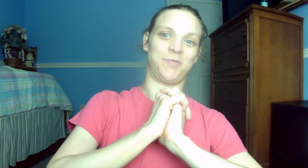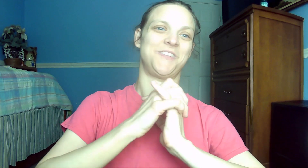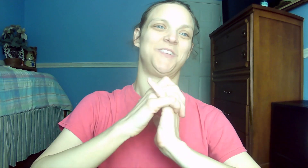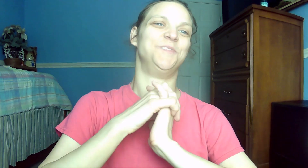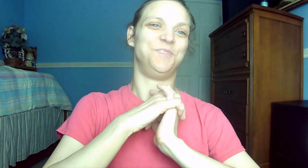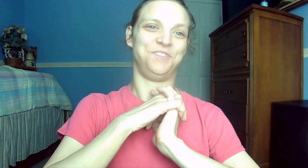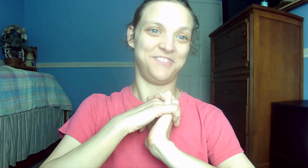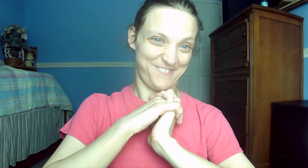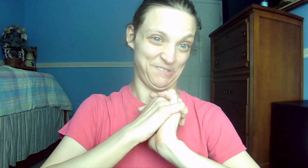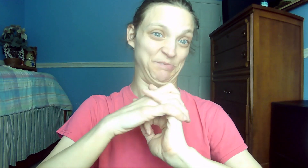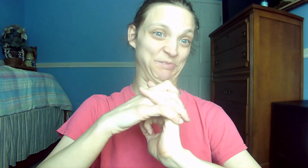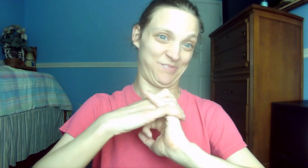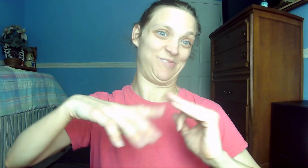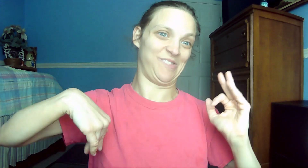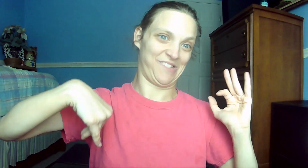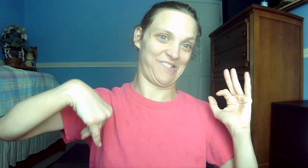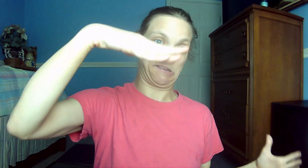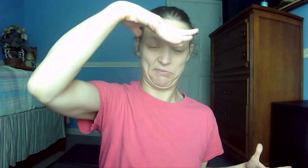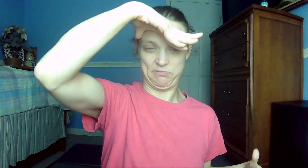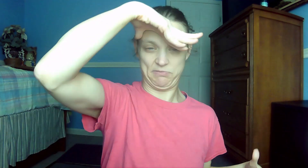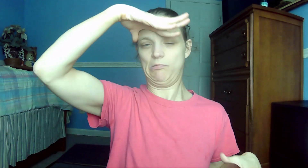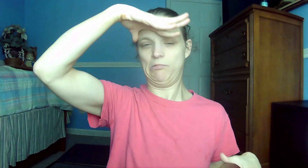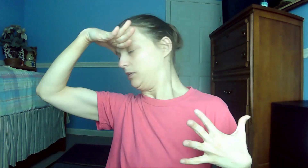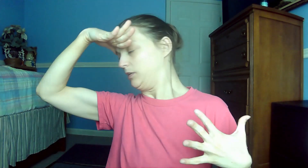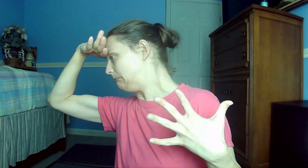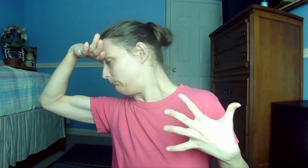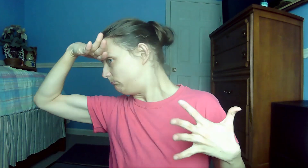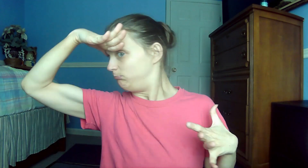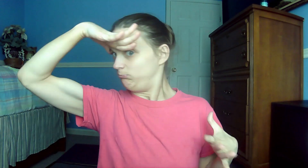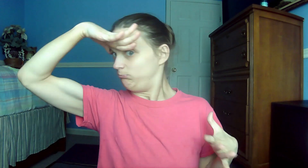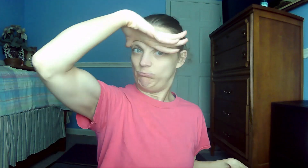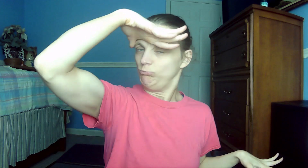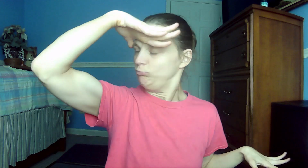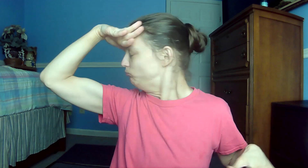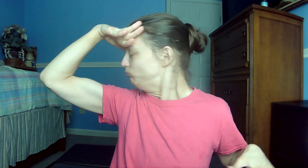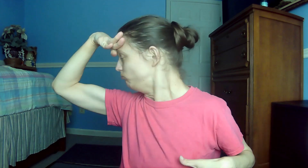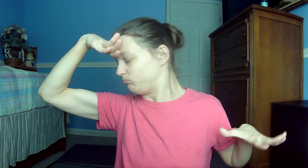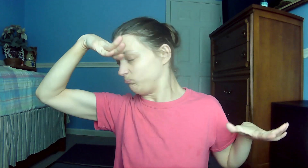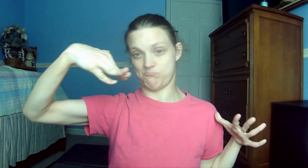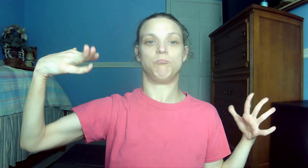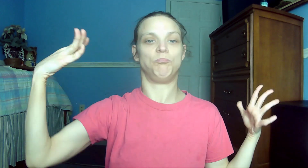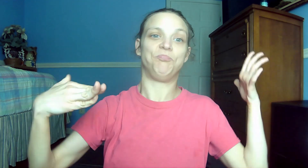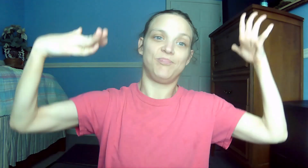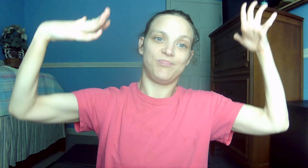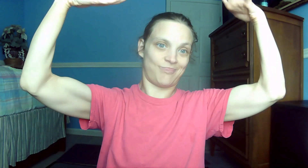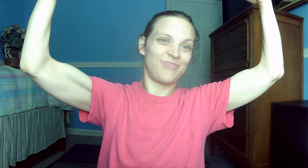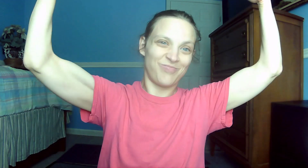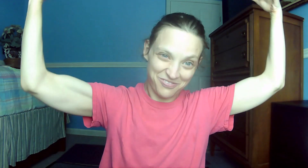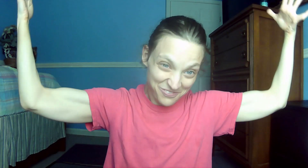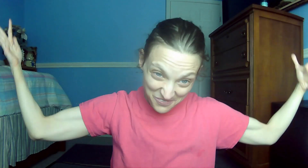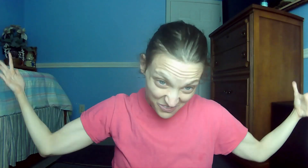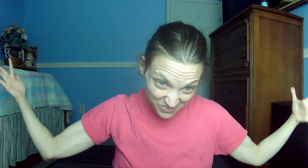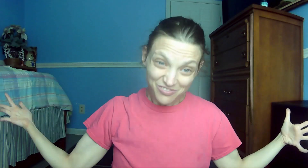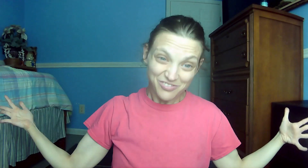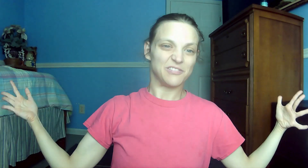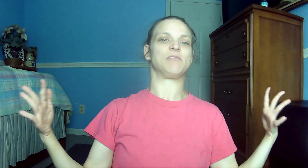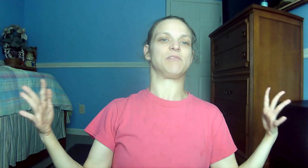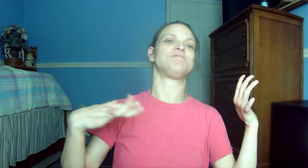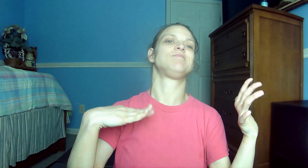flock of which the Holy Spirit has made you overseers. 45. Be shepherds of the church of God, which he bought with his own blood.